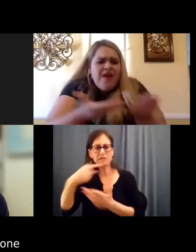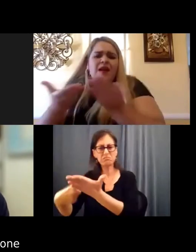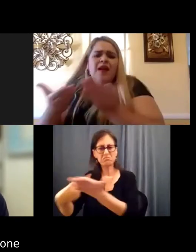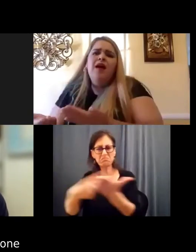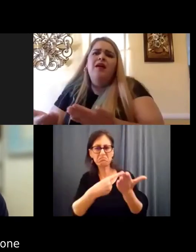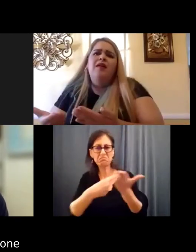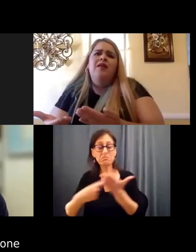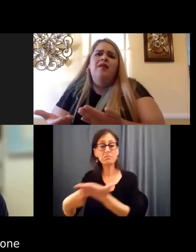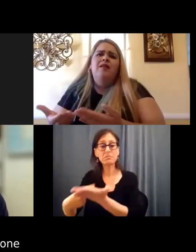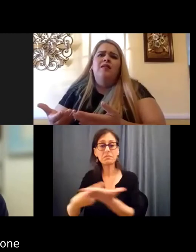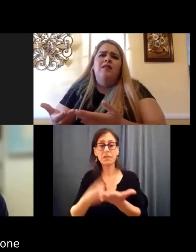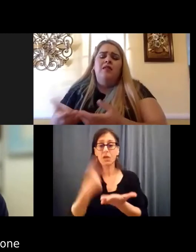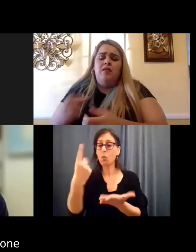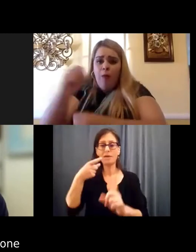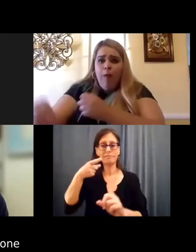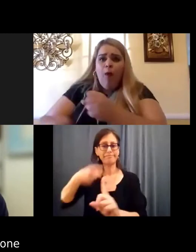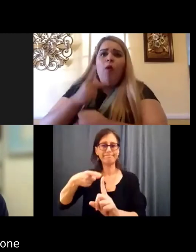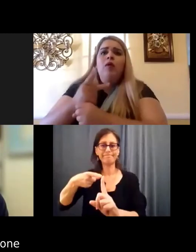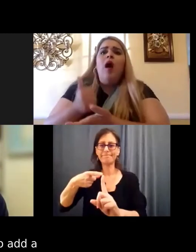one of the things is sport.